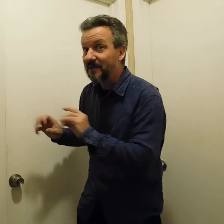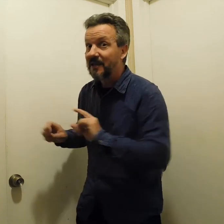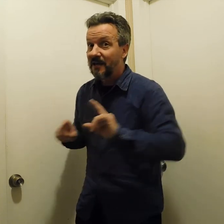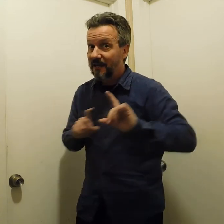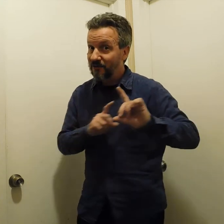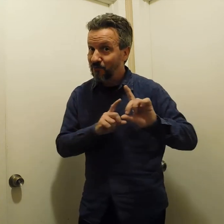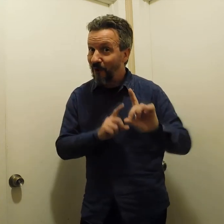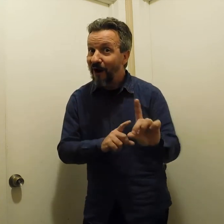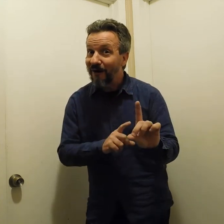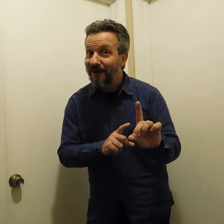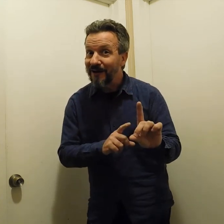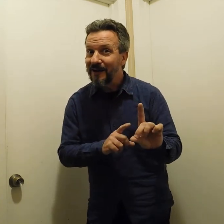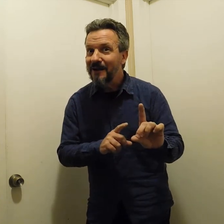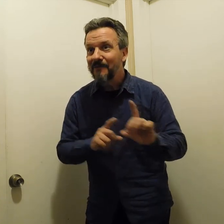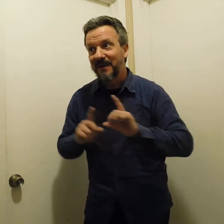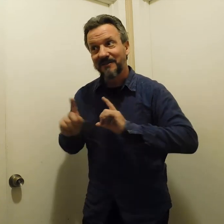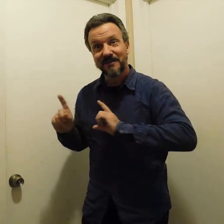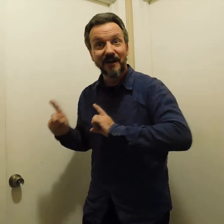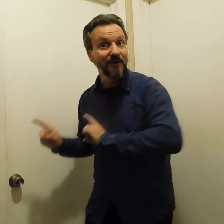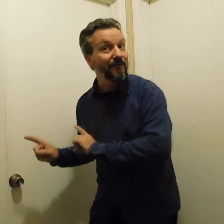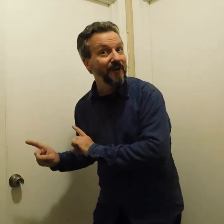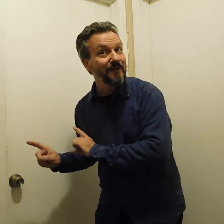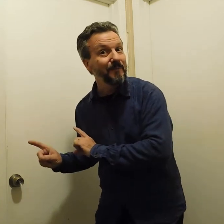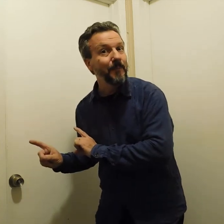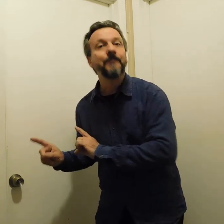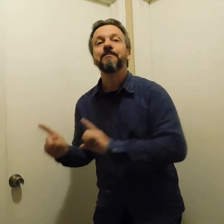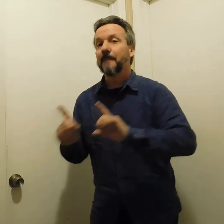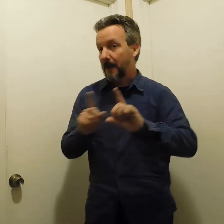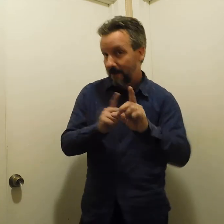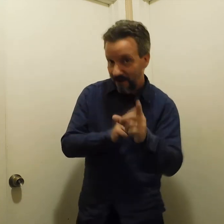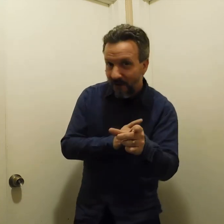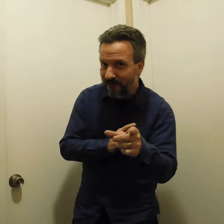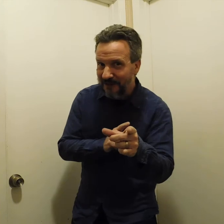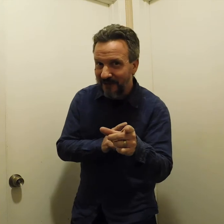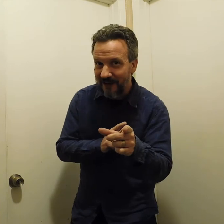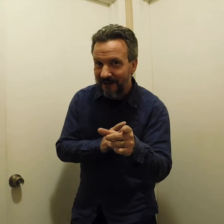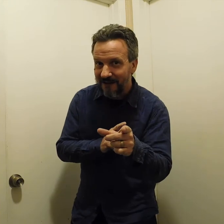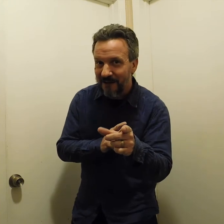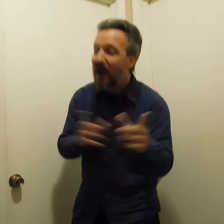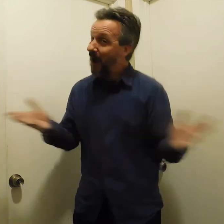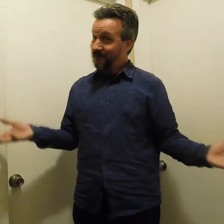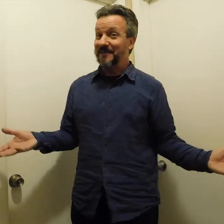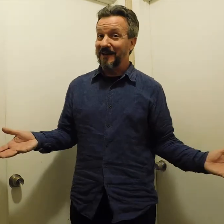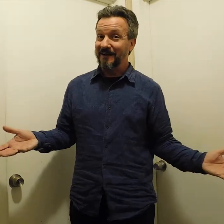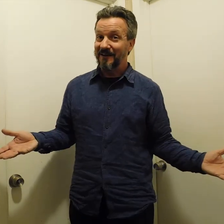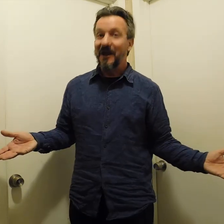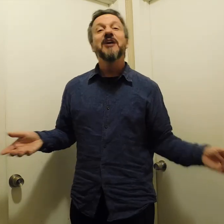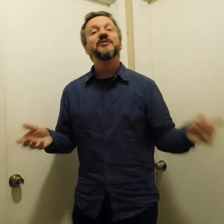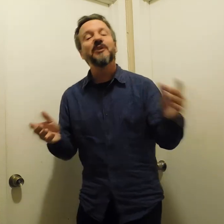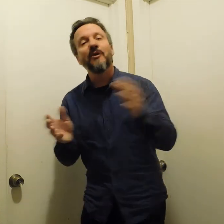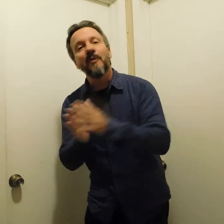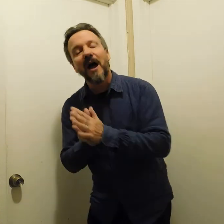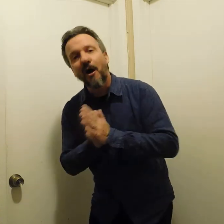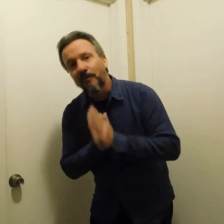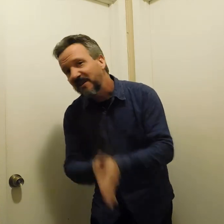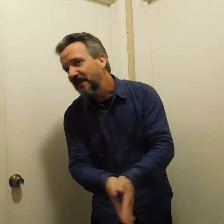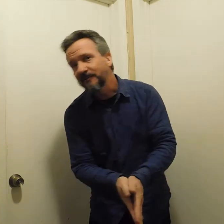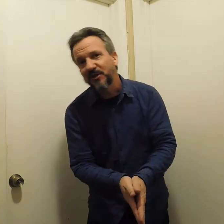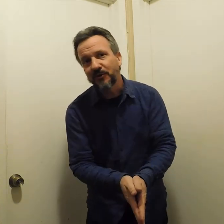is wrong because it's not your girlfriend, you're on the right track. I'm just saying. So I hope this helps you